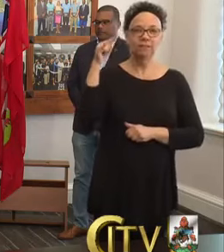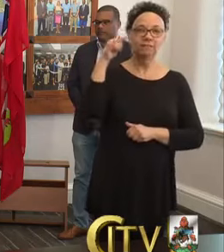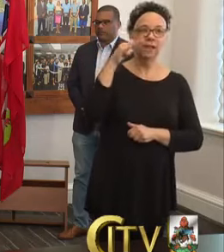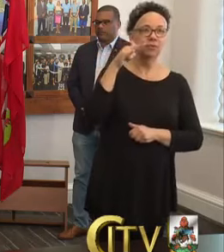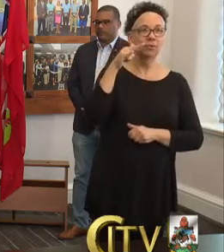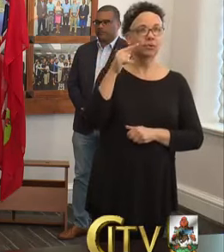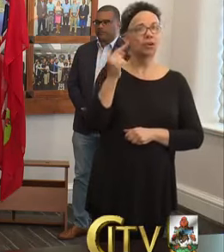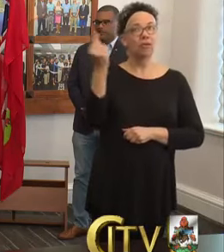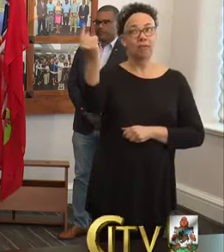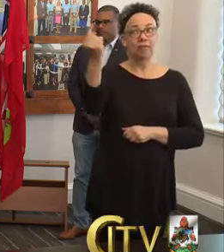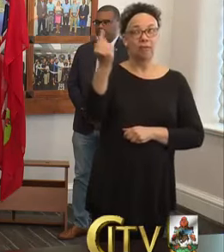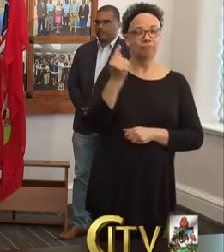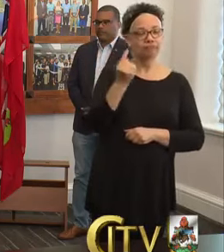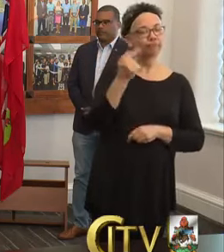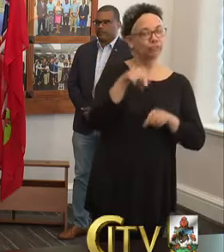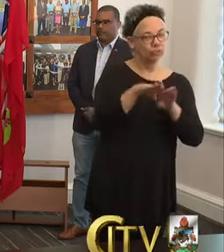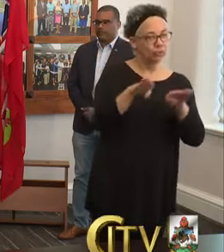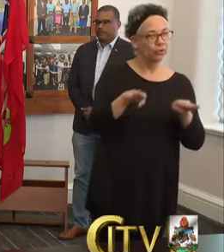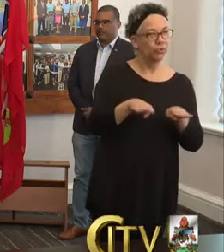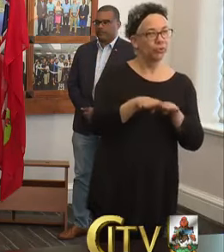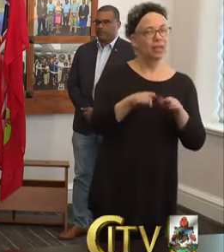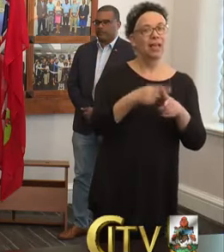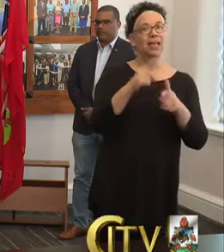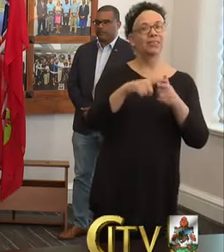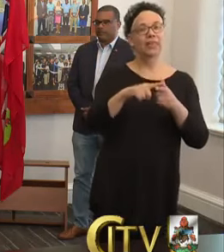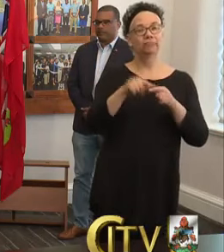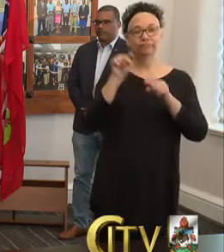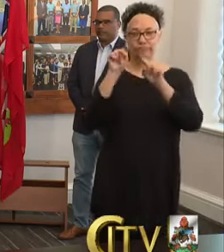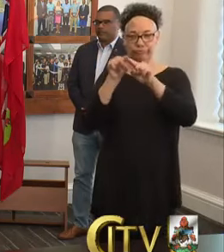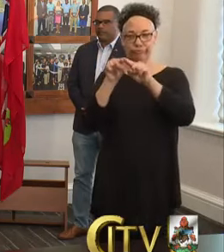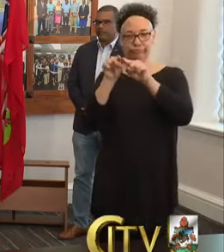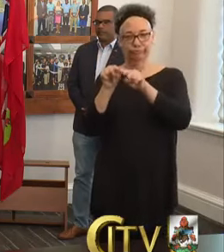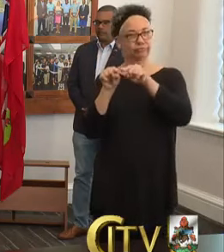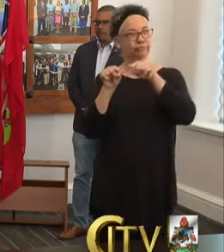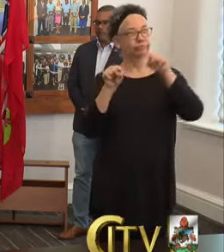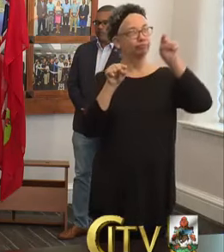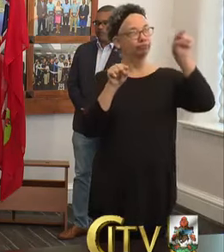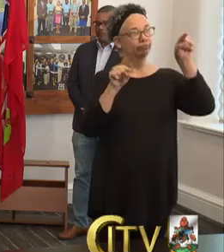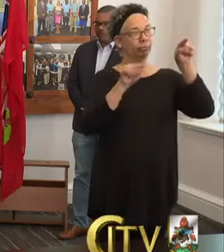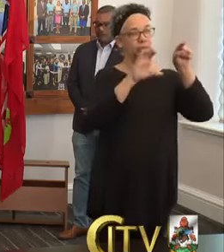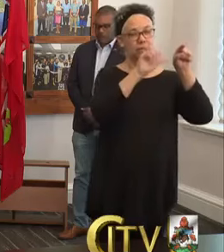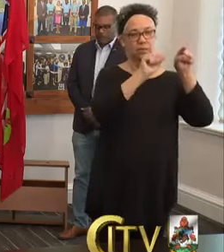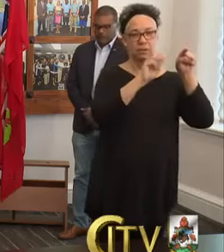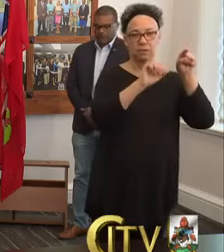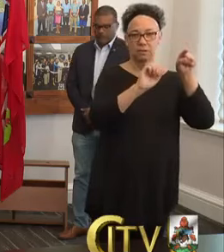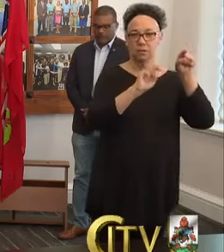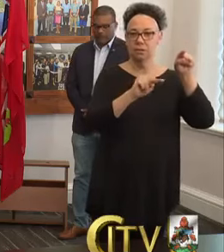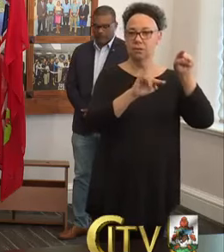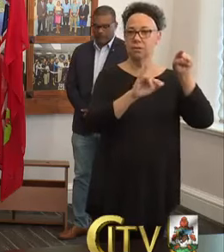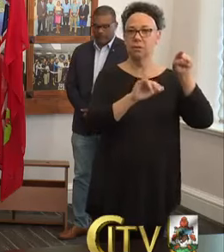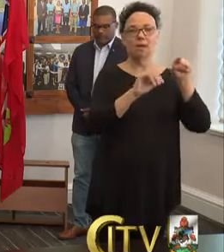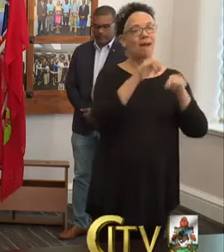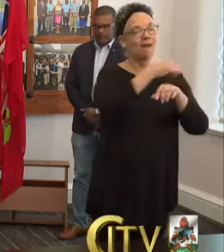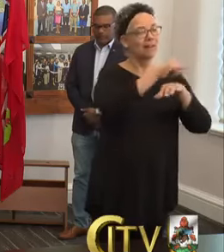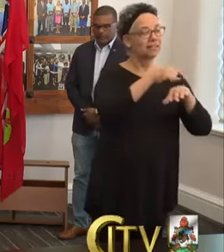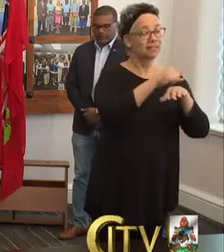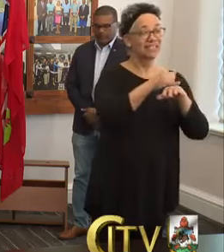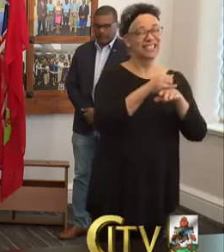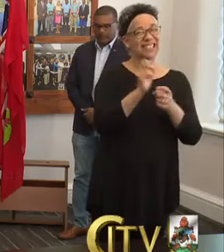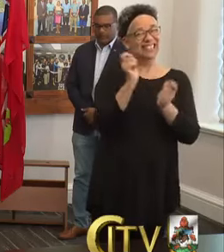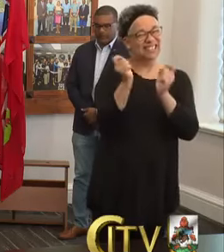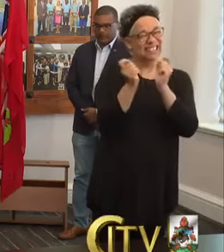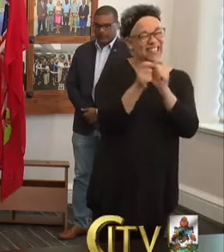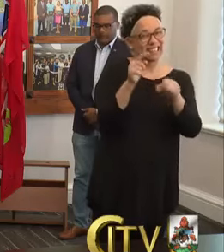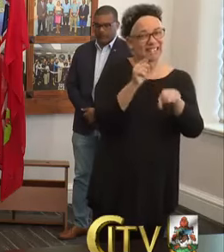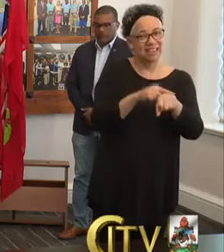UK to Bermuda and then go on to the Cayman Islands. Now, the precise timing of this flight